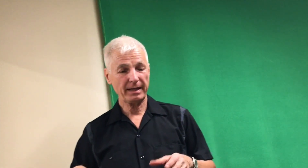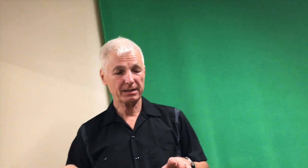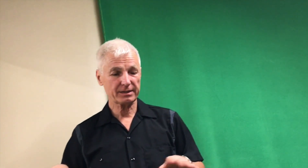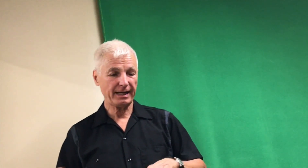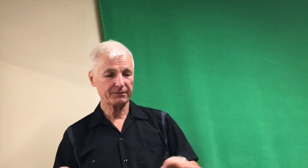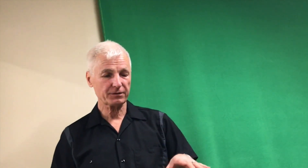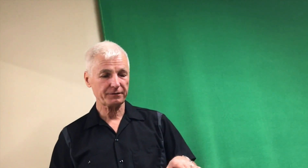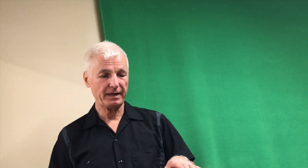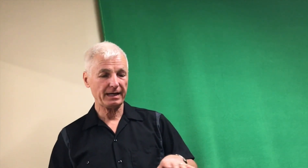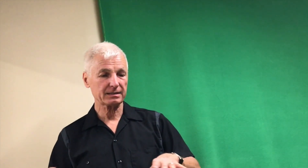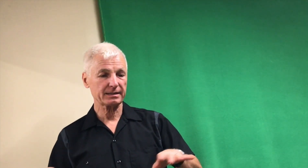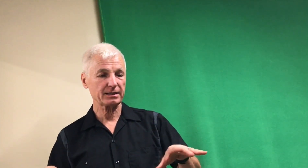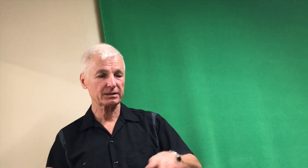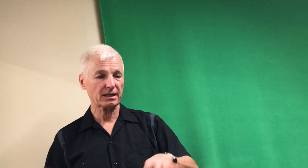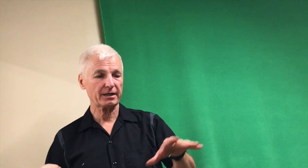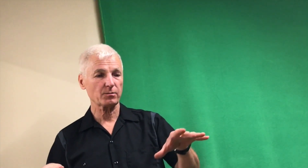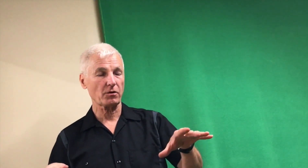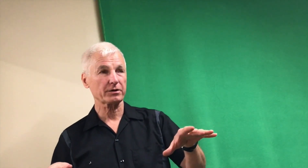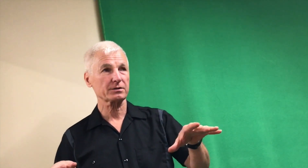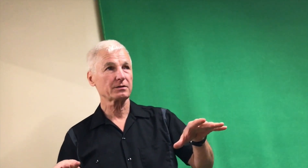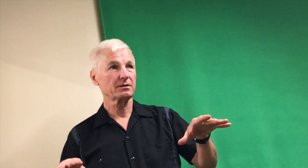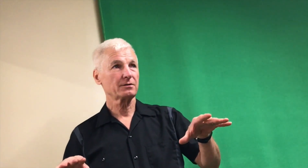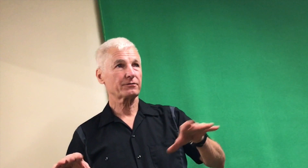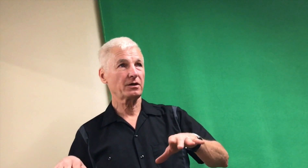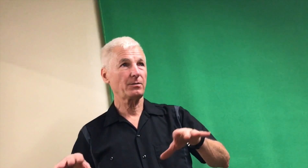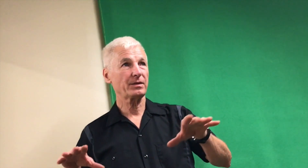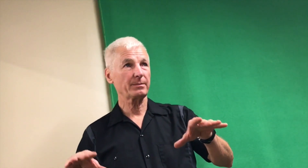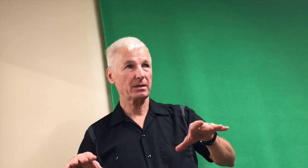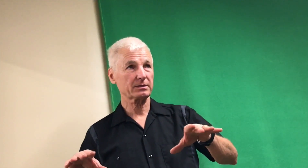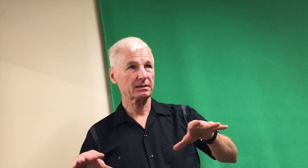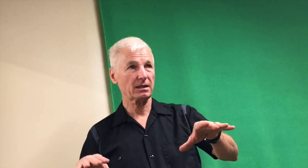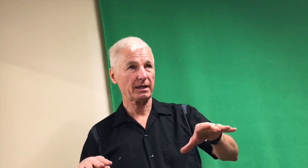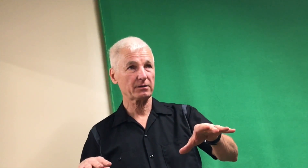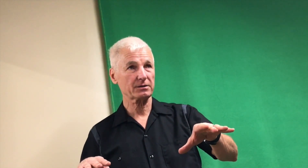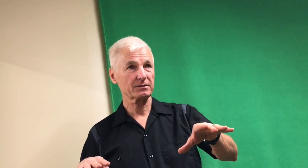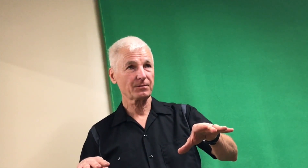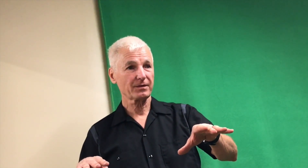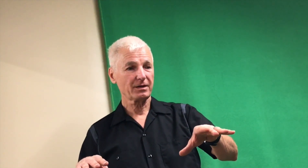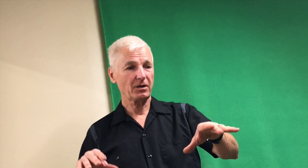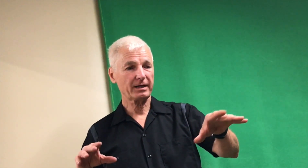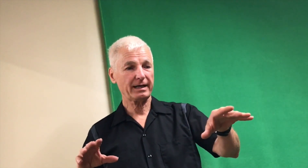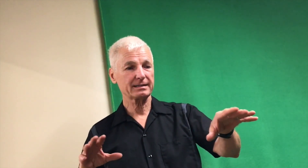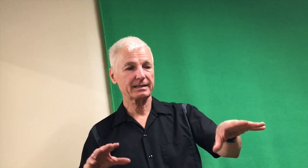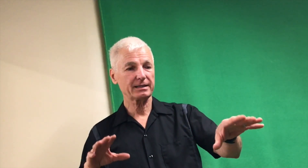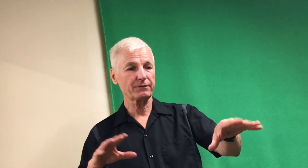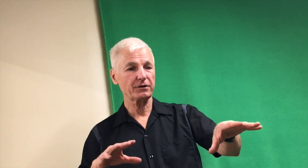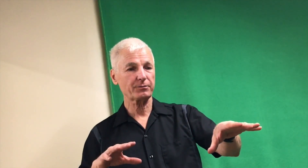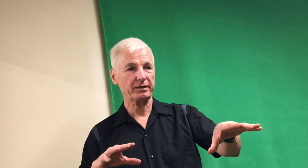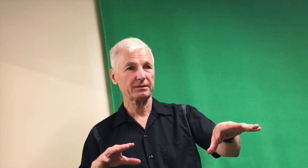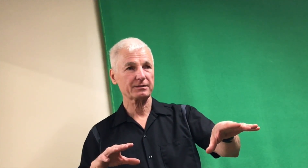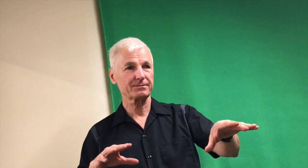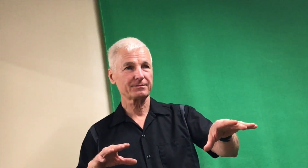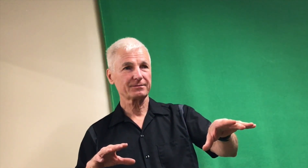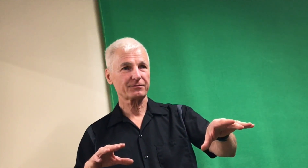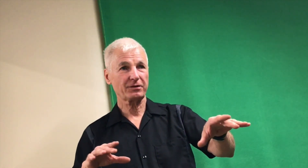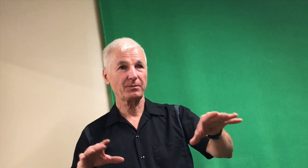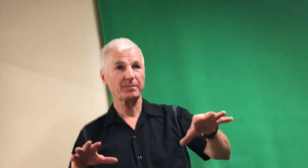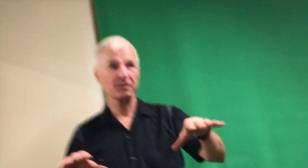imagine, after the fact, seeing the tire marks from the melting tires, okay, and seeing the footprints from the